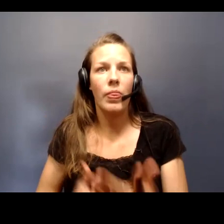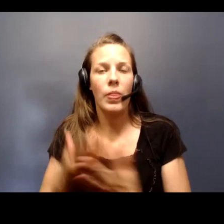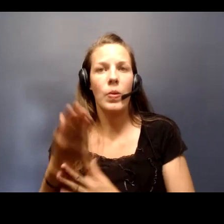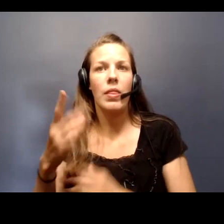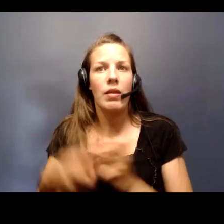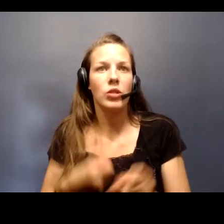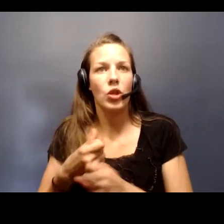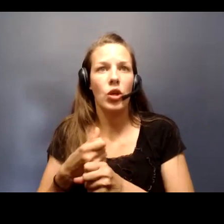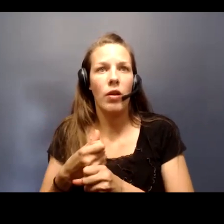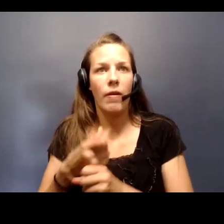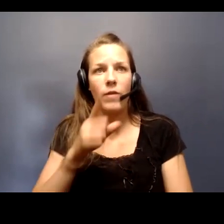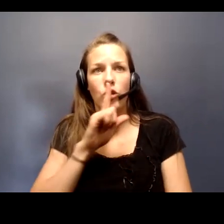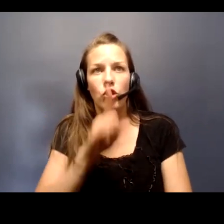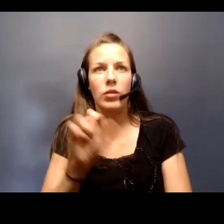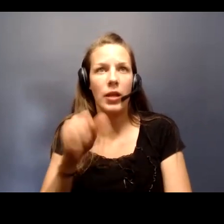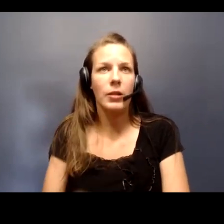for sure.